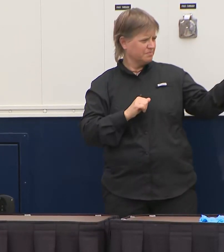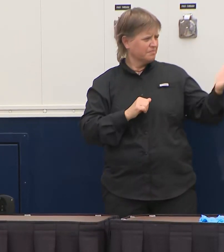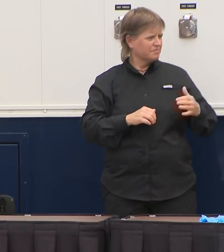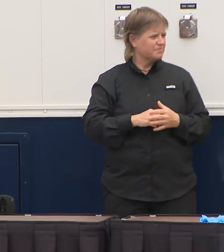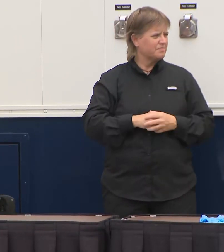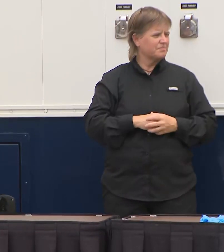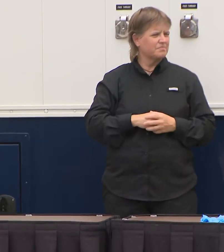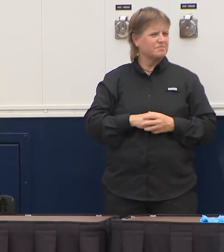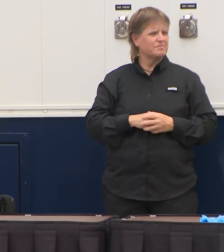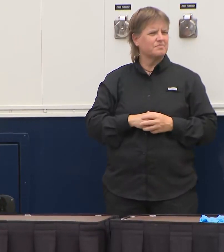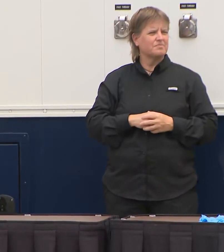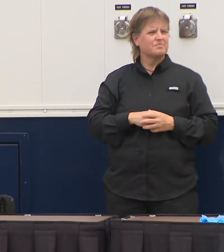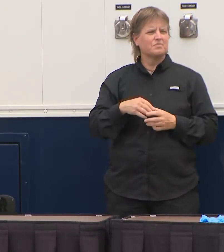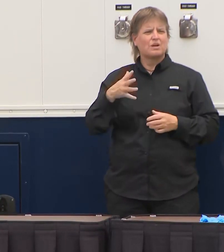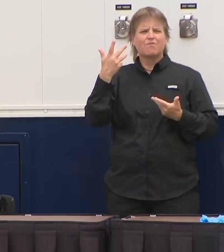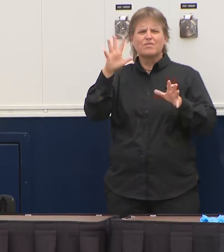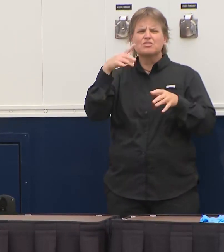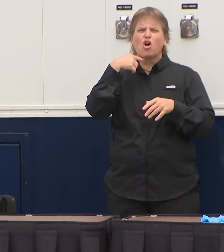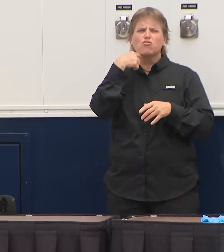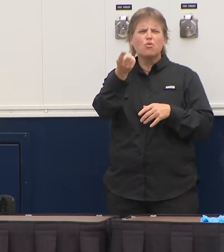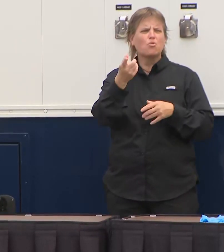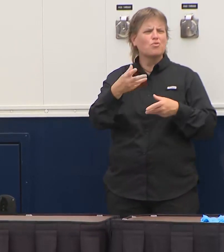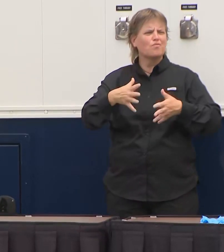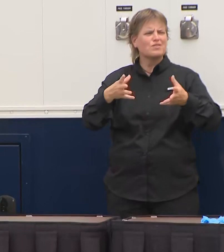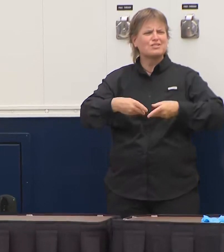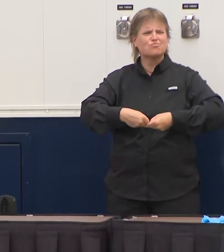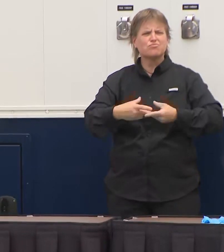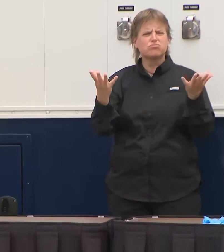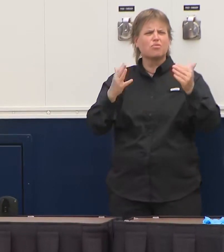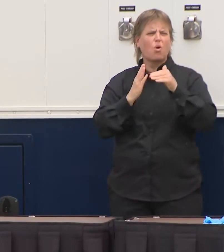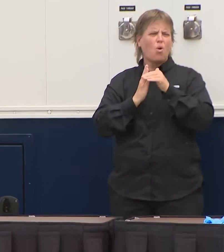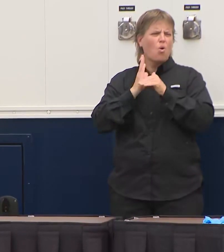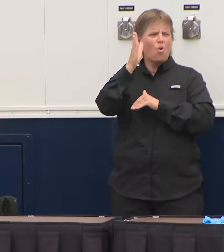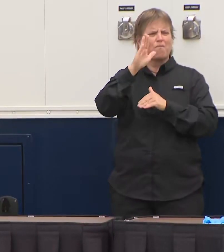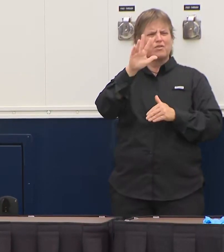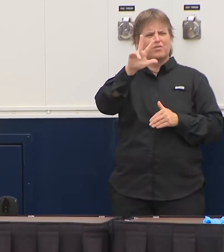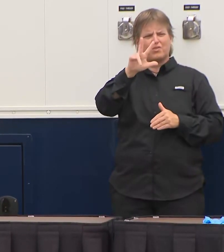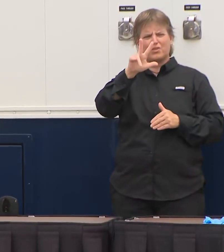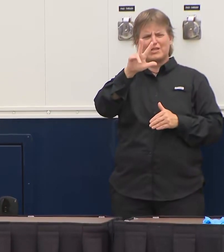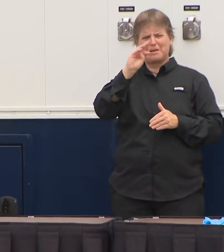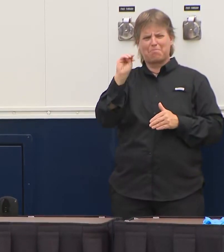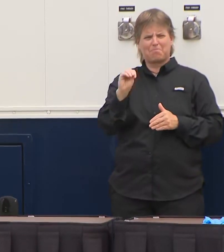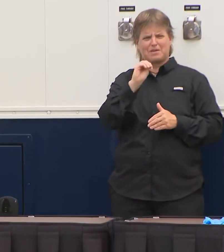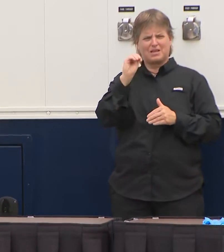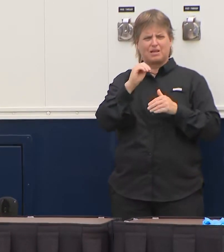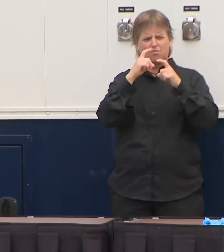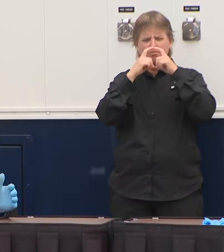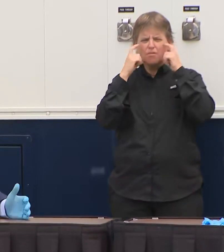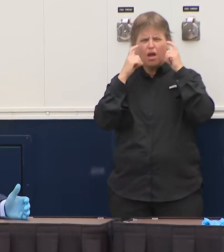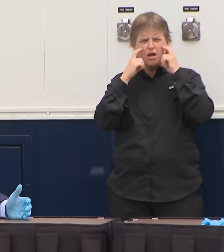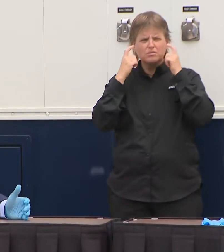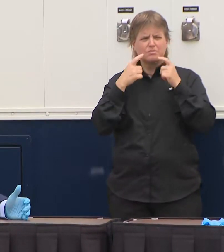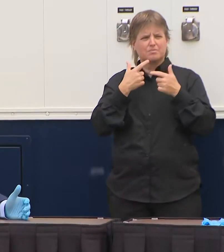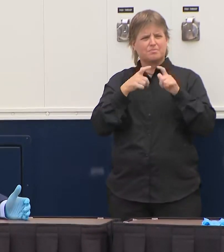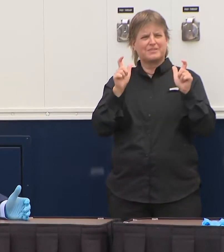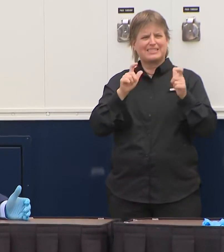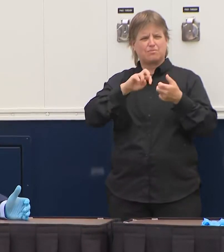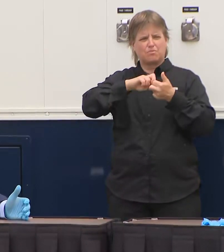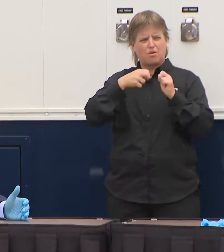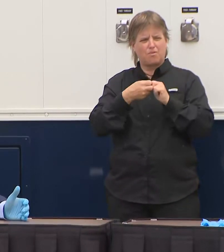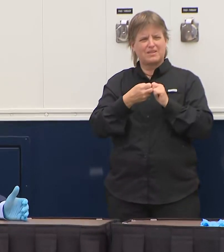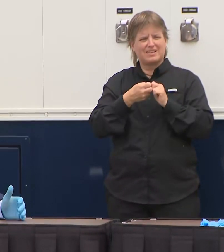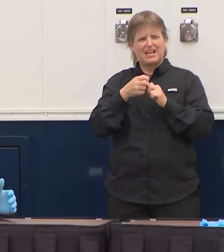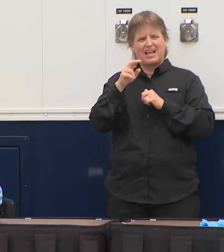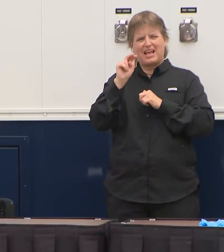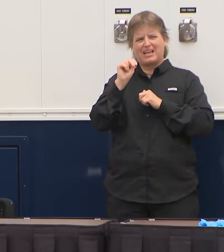million masks. I think the biggest problem, I think, that it's had is these N95 masks. Jared ordered millions of